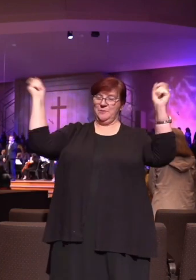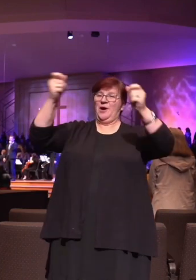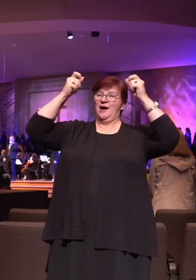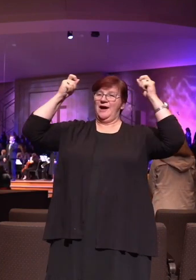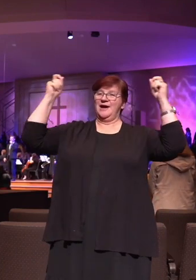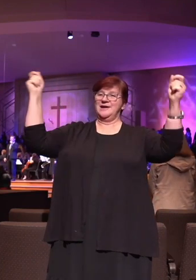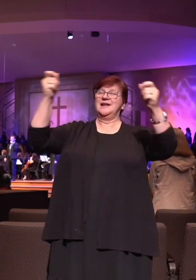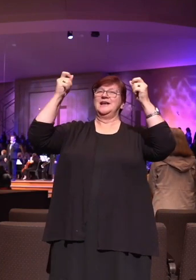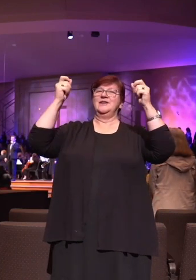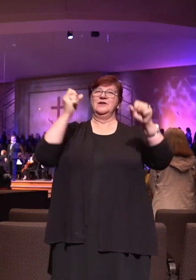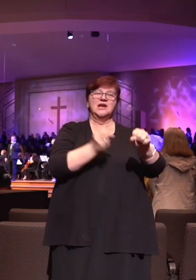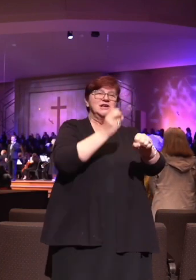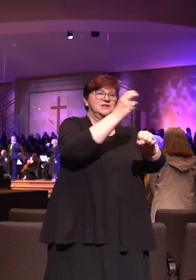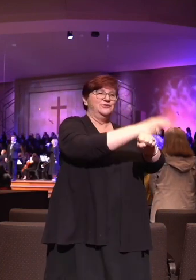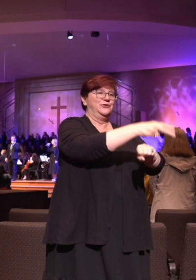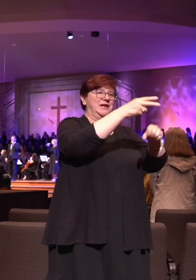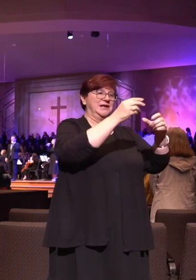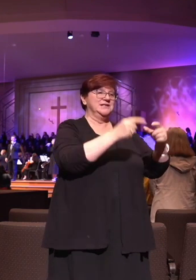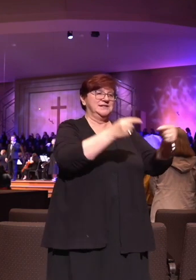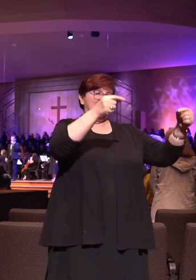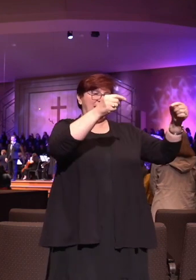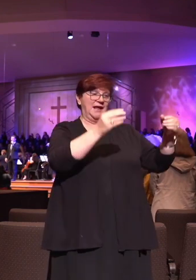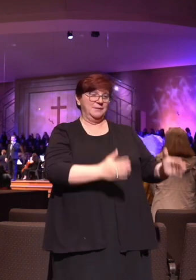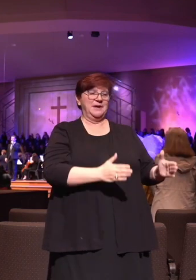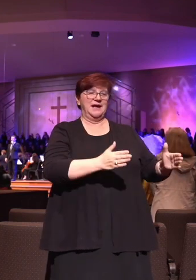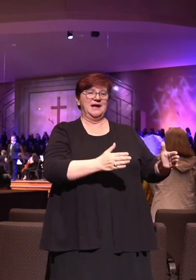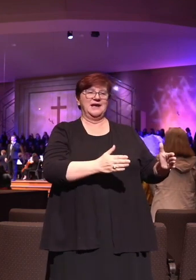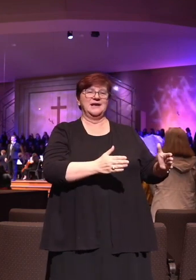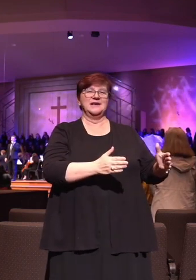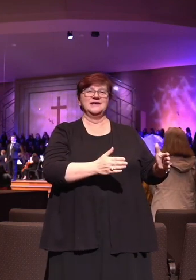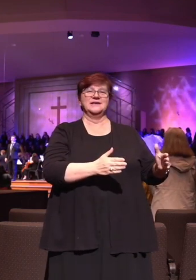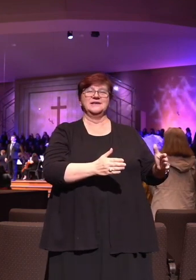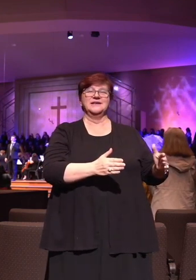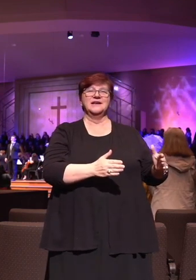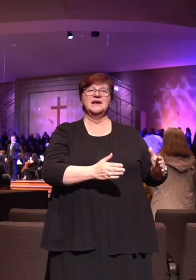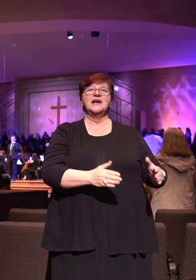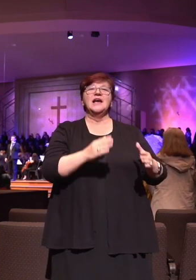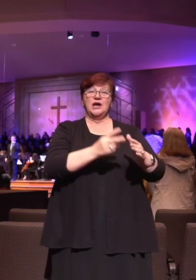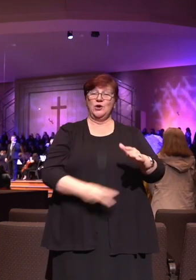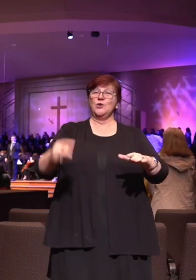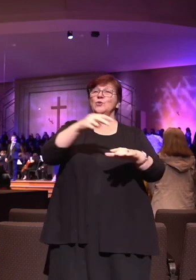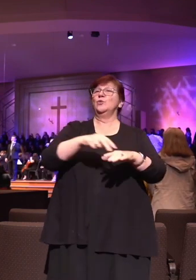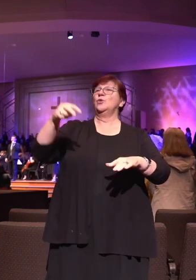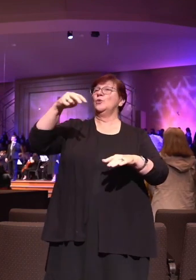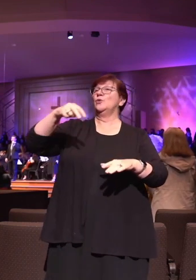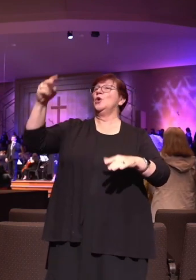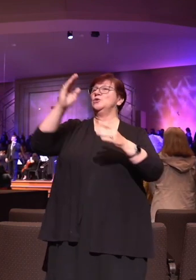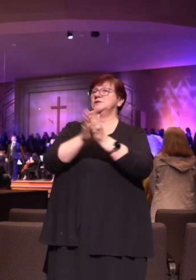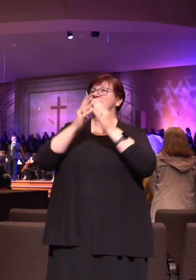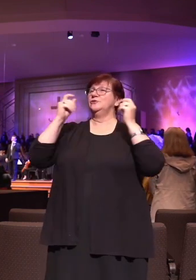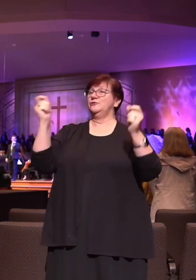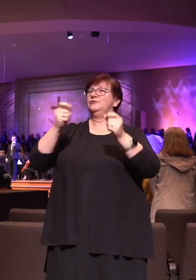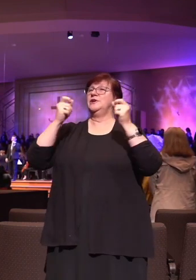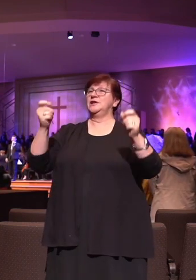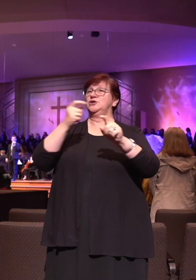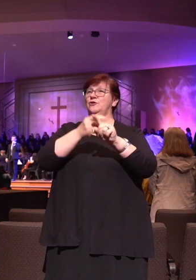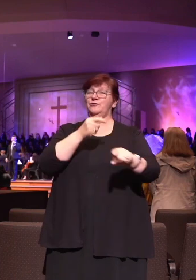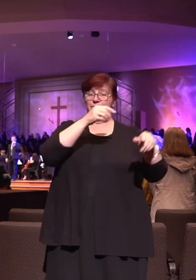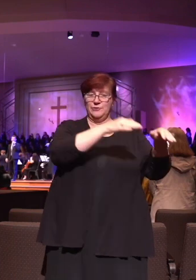victor from the dark domain,